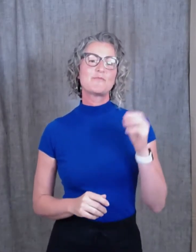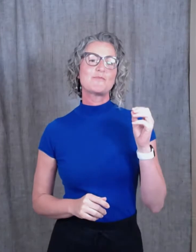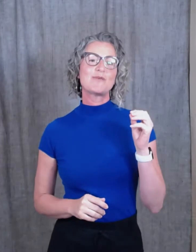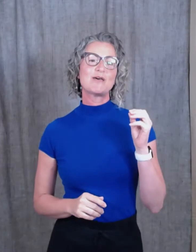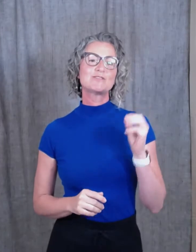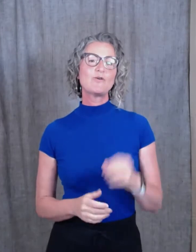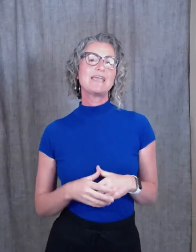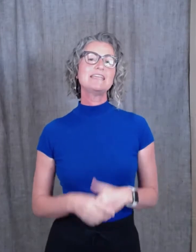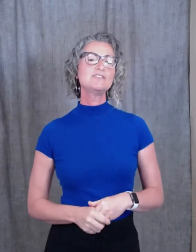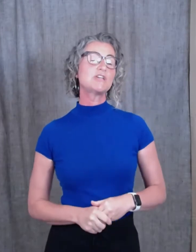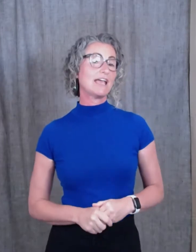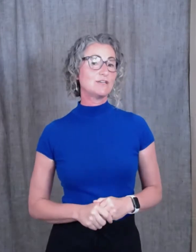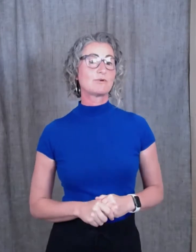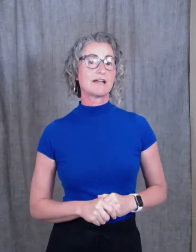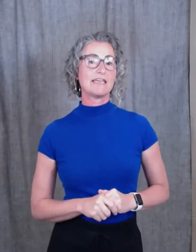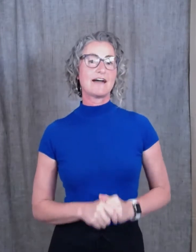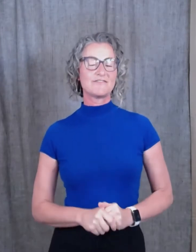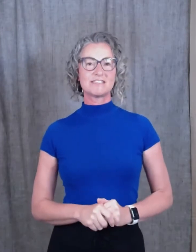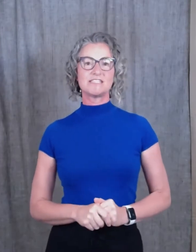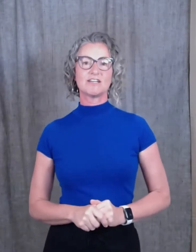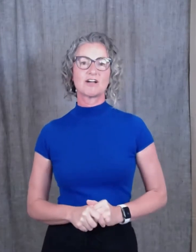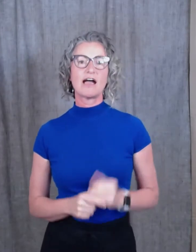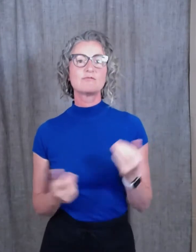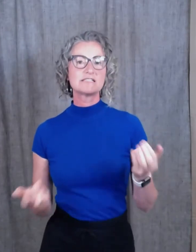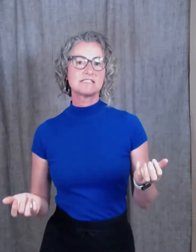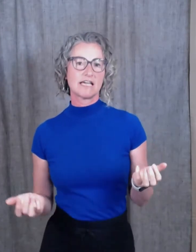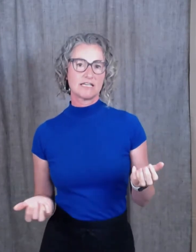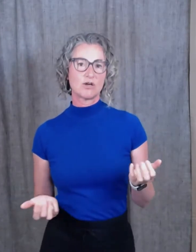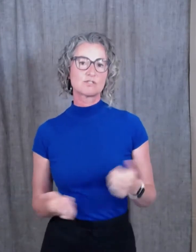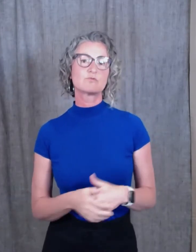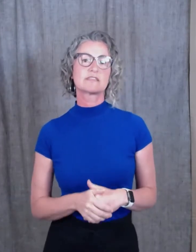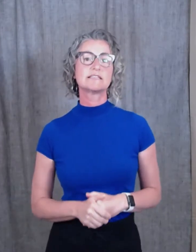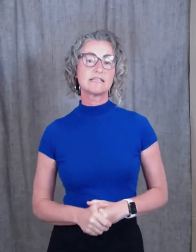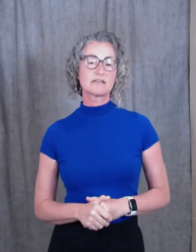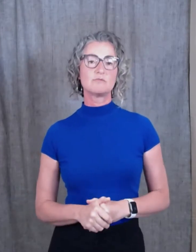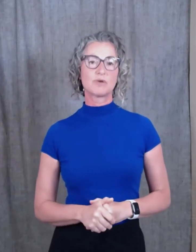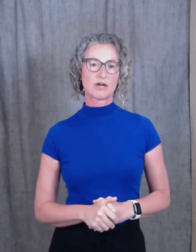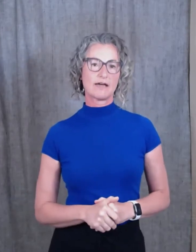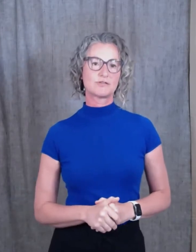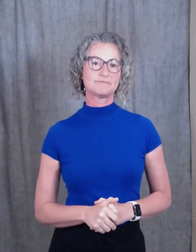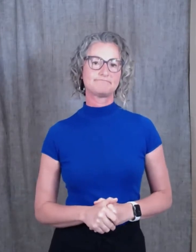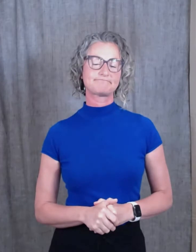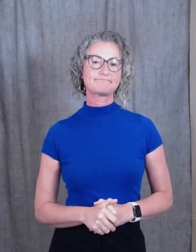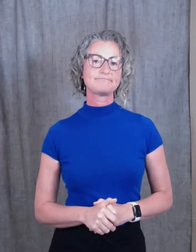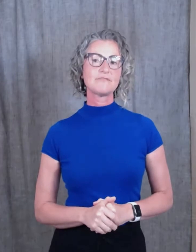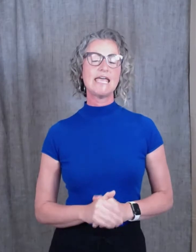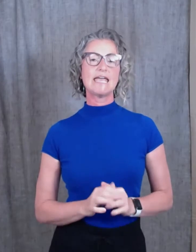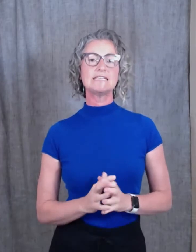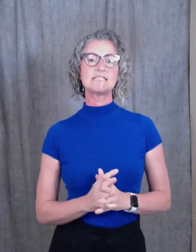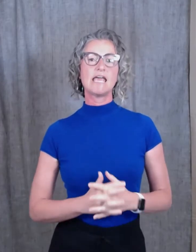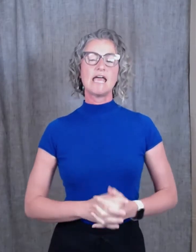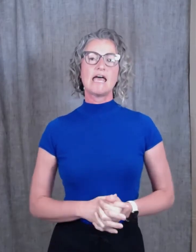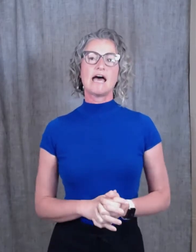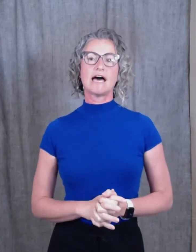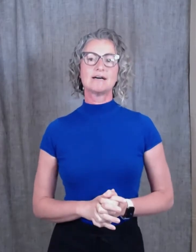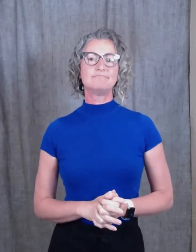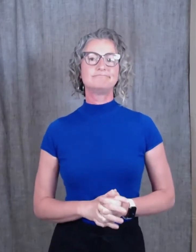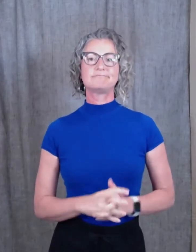So in January of this year, I was diagnosed with clinical burnout. And I